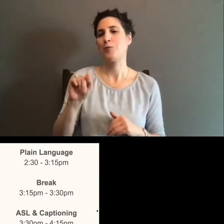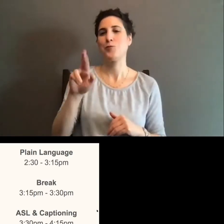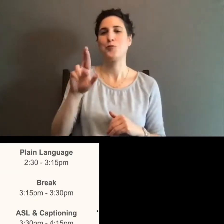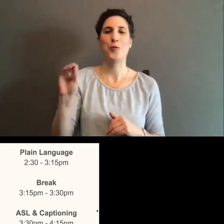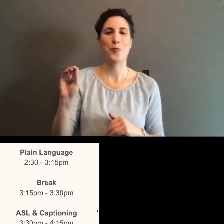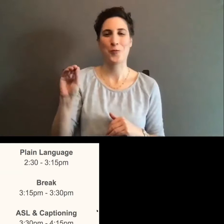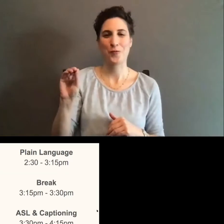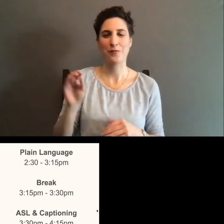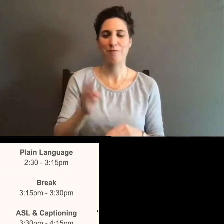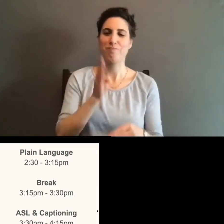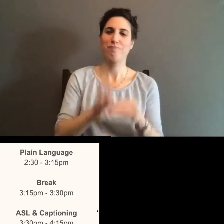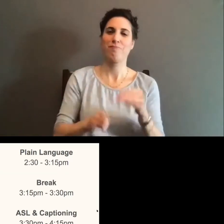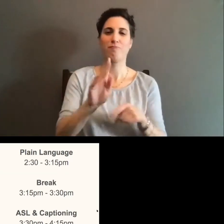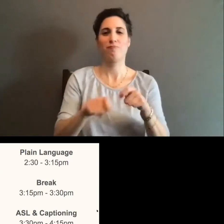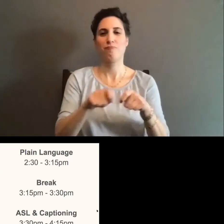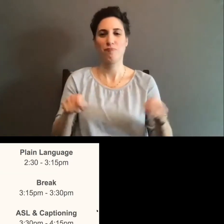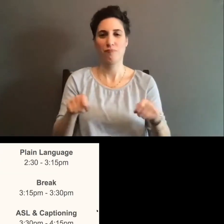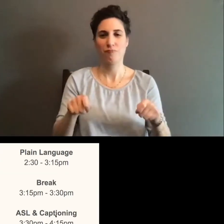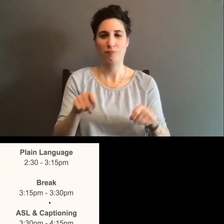Perfect.